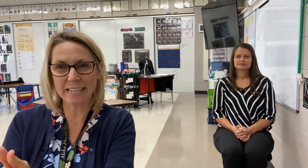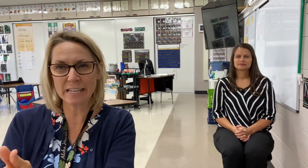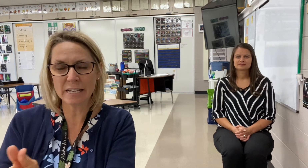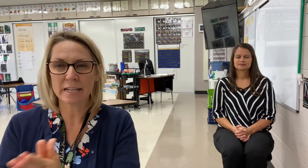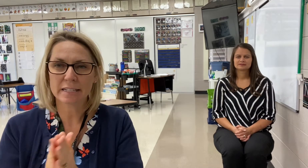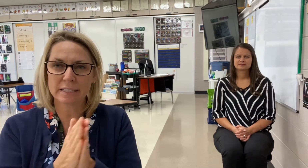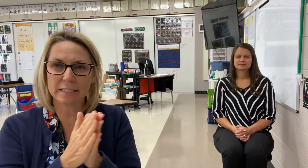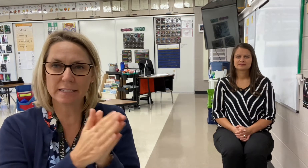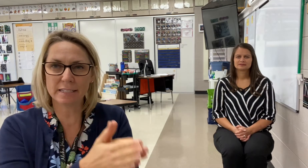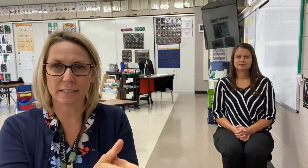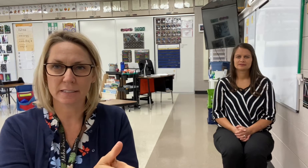Seed.